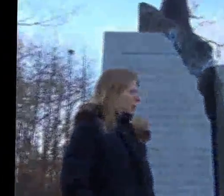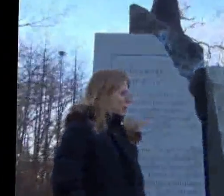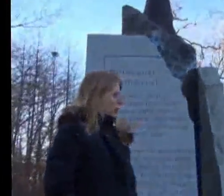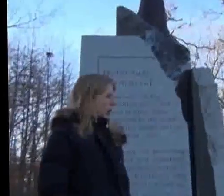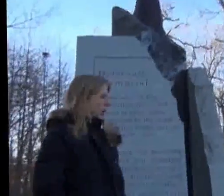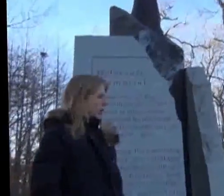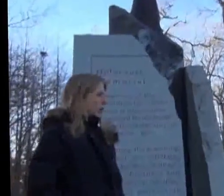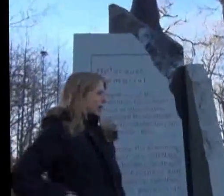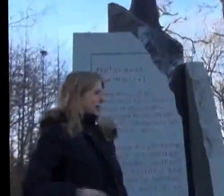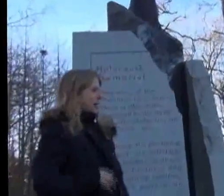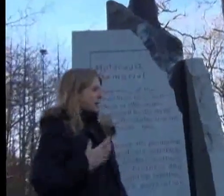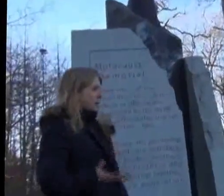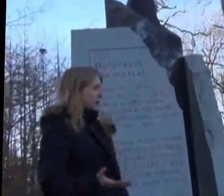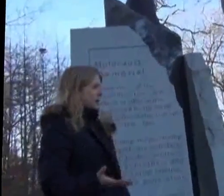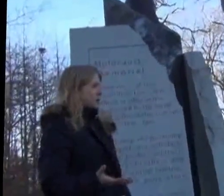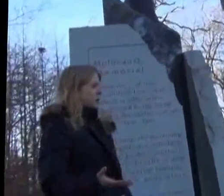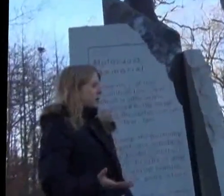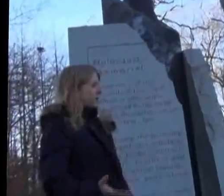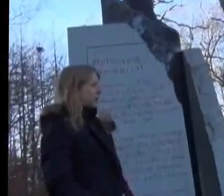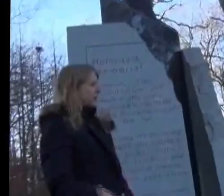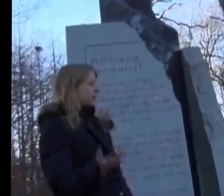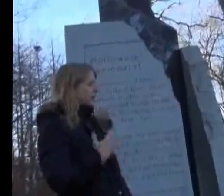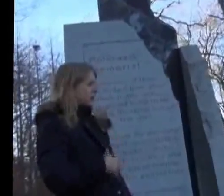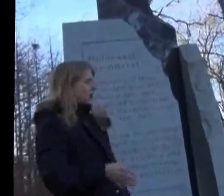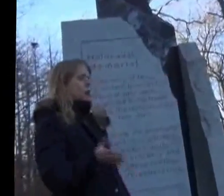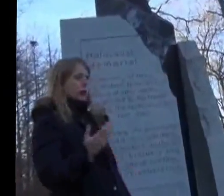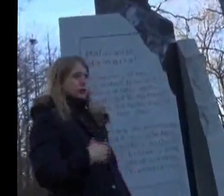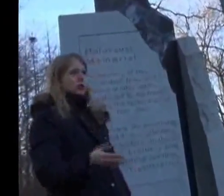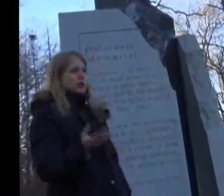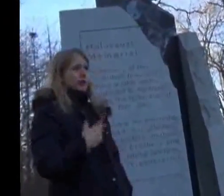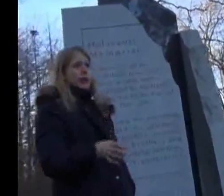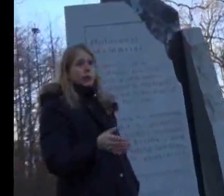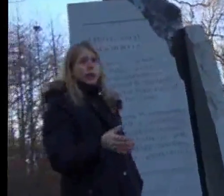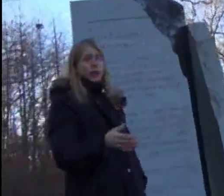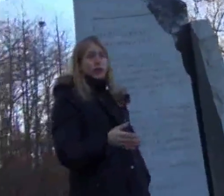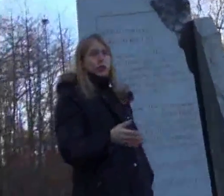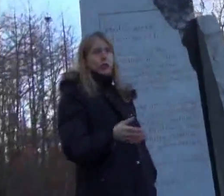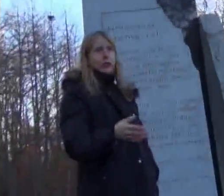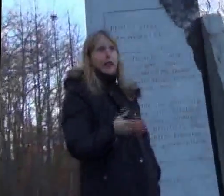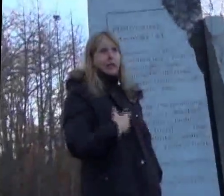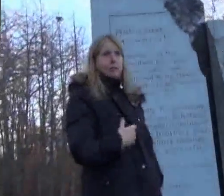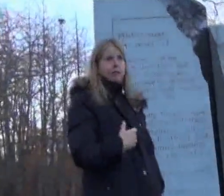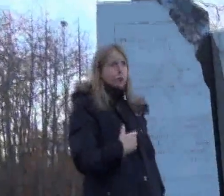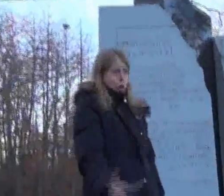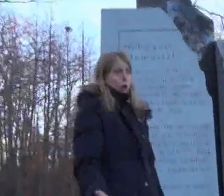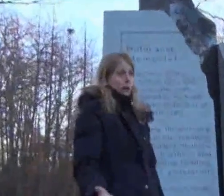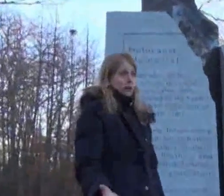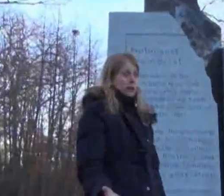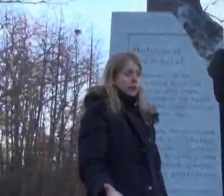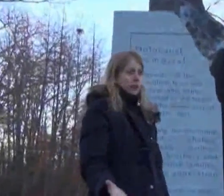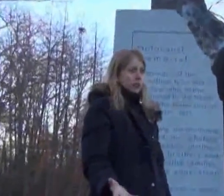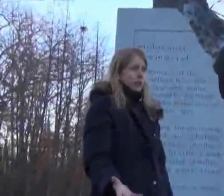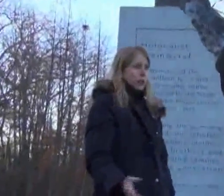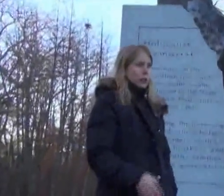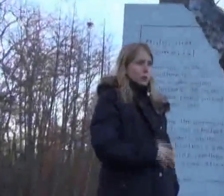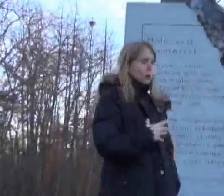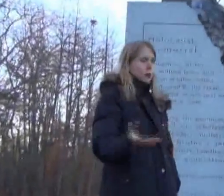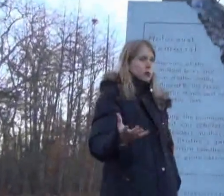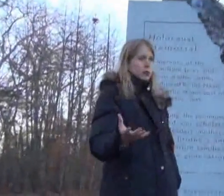And, you know, I said I'd be willing to do it, but then, you know, questions of my own heritage. And I'm German. mean, my, I'm almost